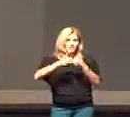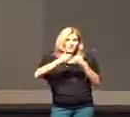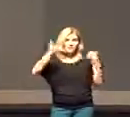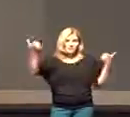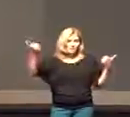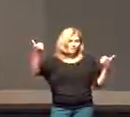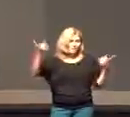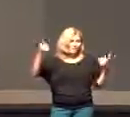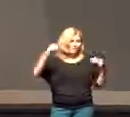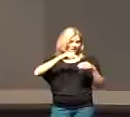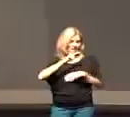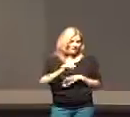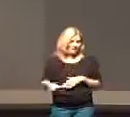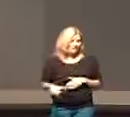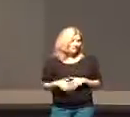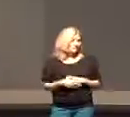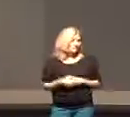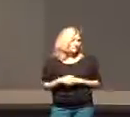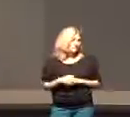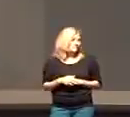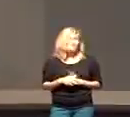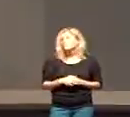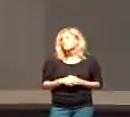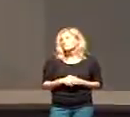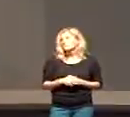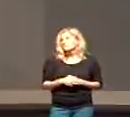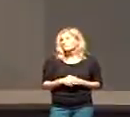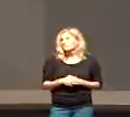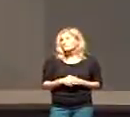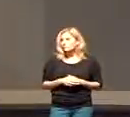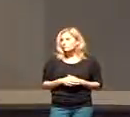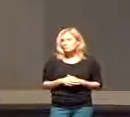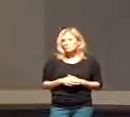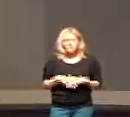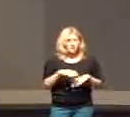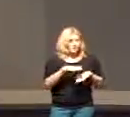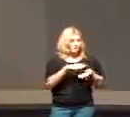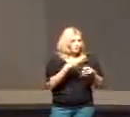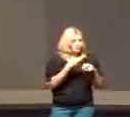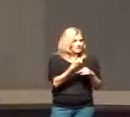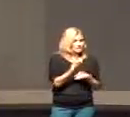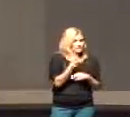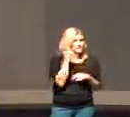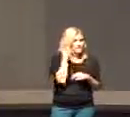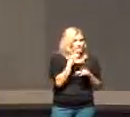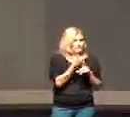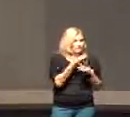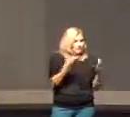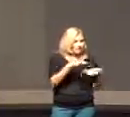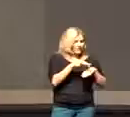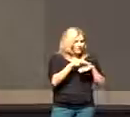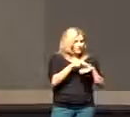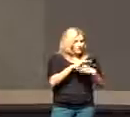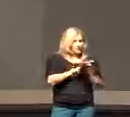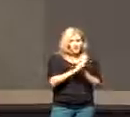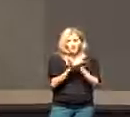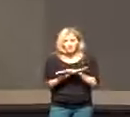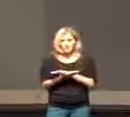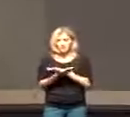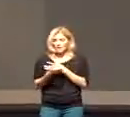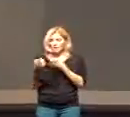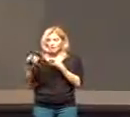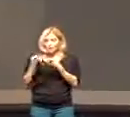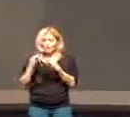from God in hell the call is to deny yourself while you live on this earth so that you might